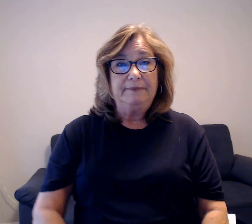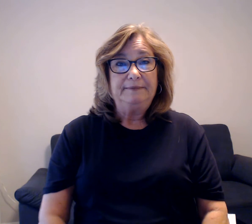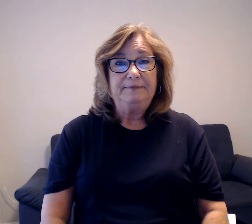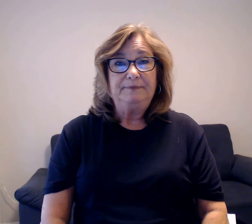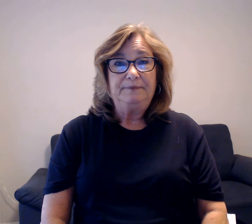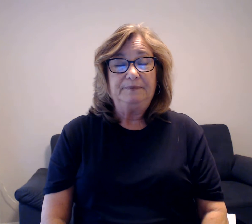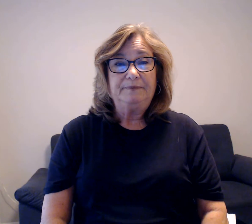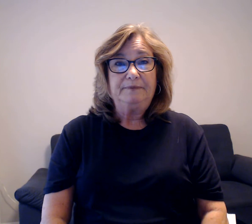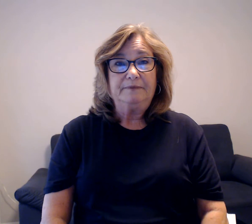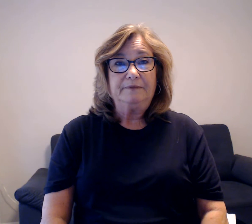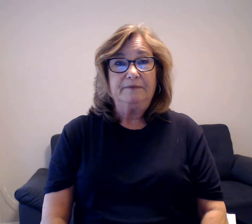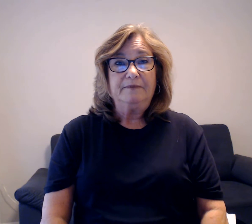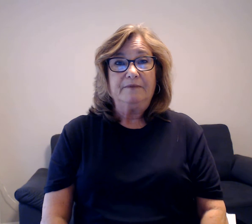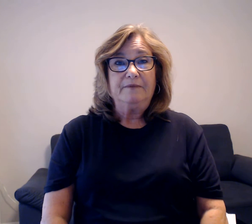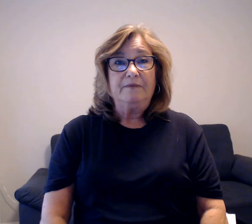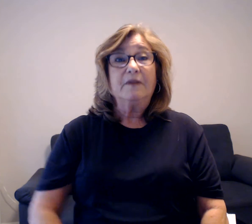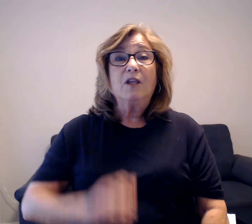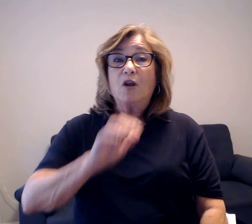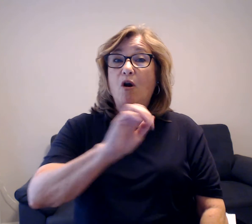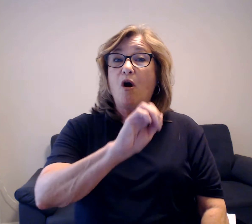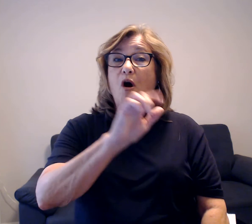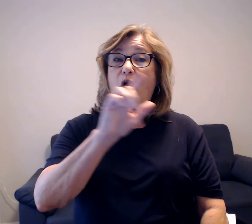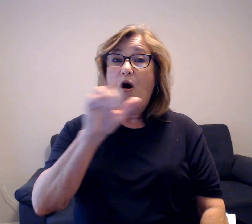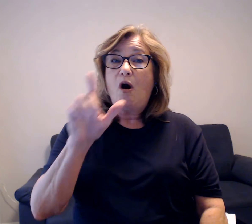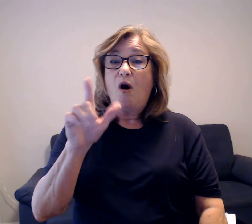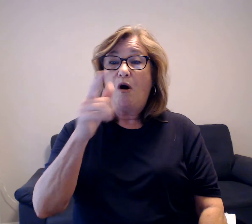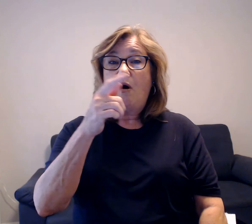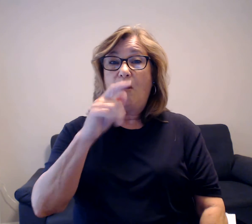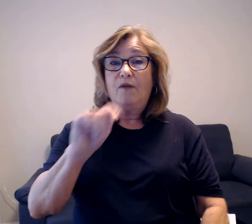All the rain clouds are gone.